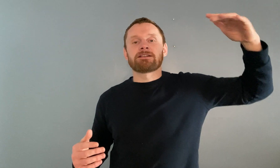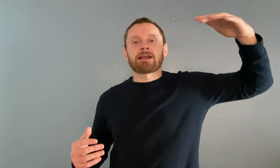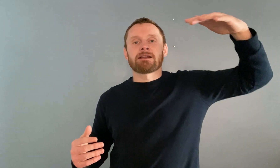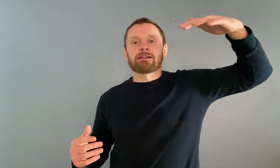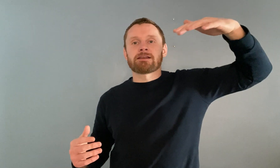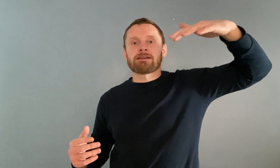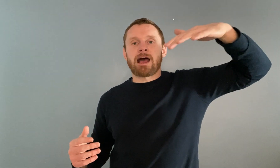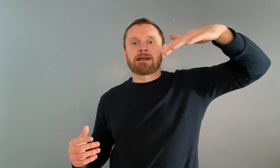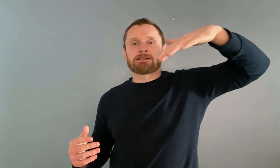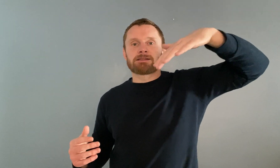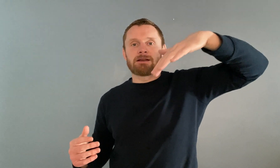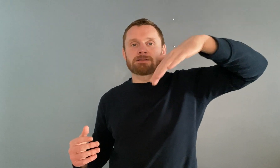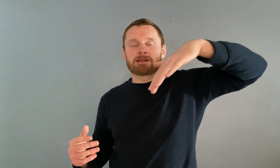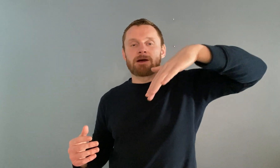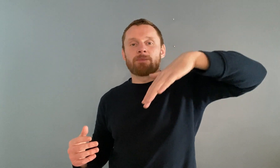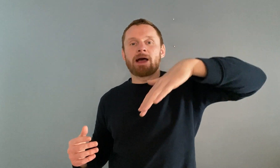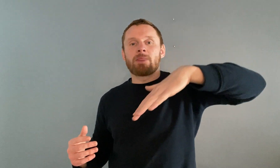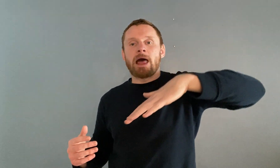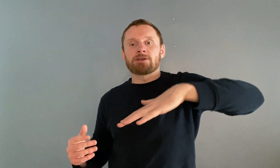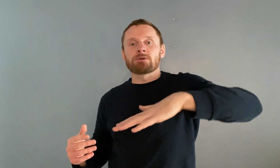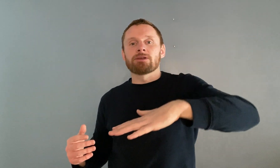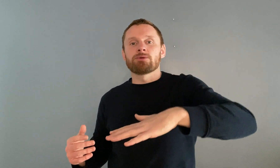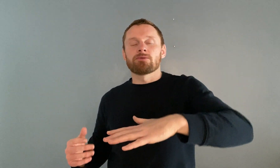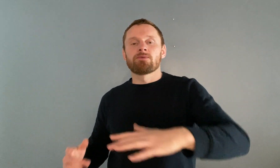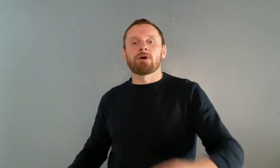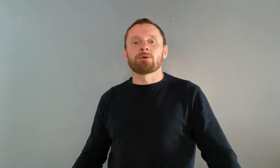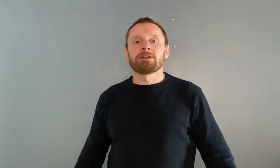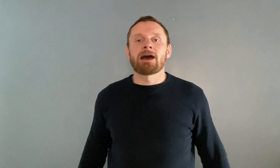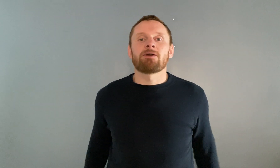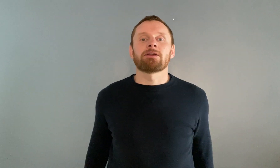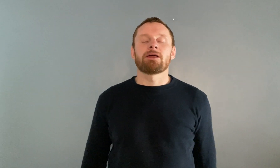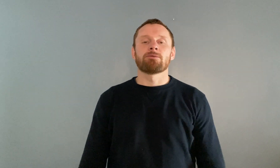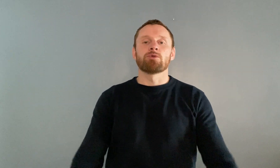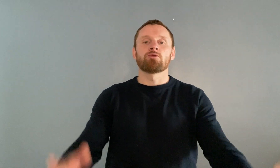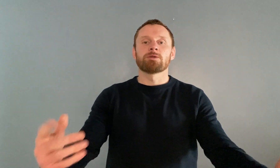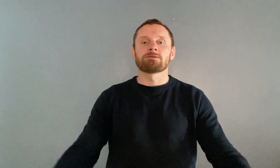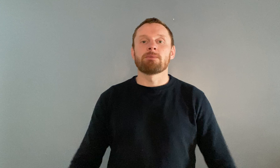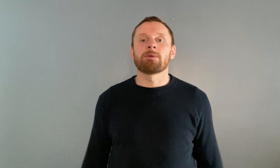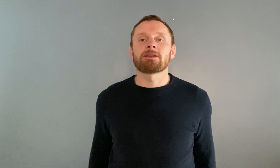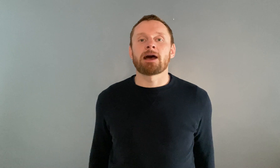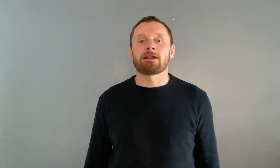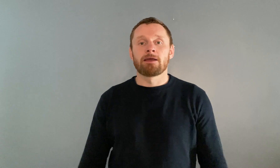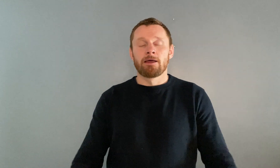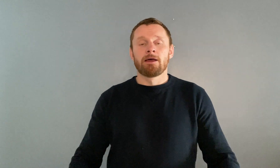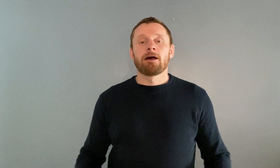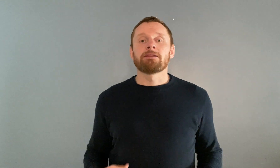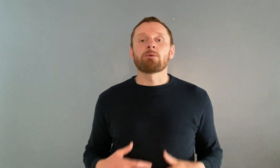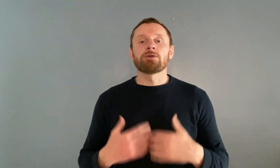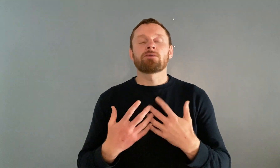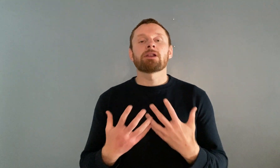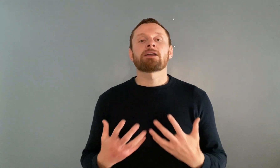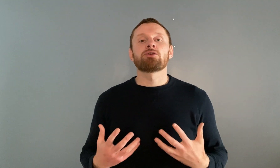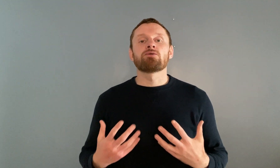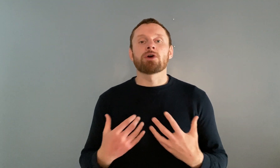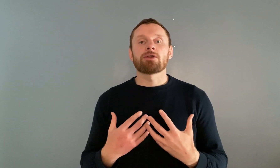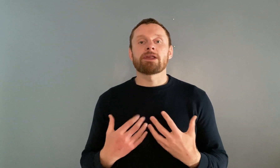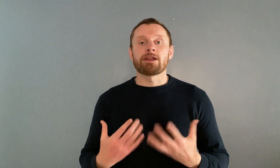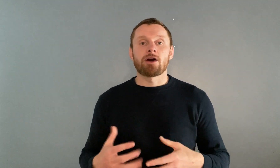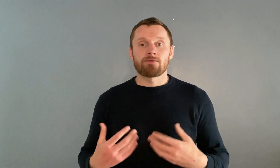gently as it starts to come down naturally you can follow it down and let the movements mimic that and then when you feel like you've done enough